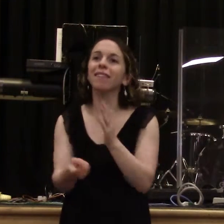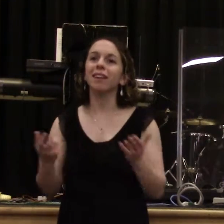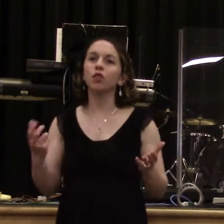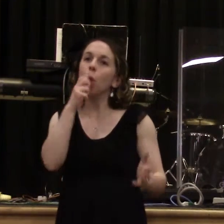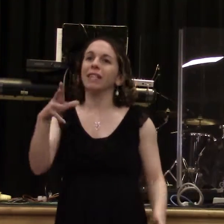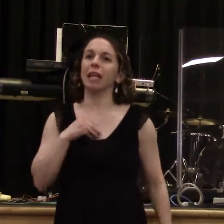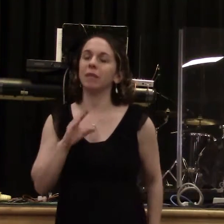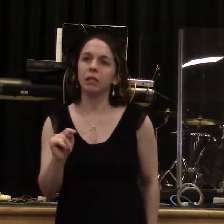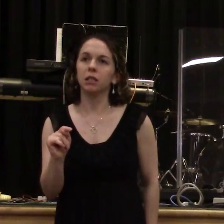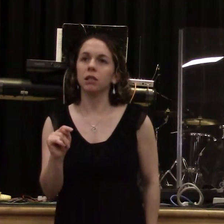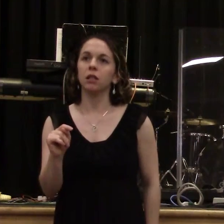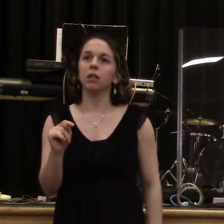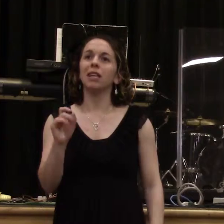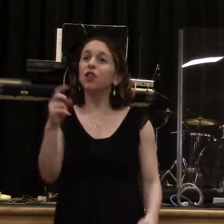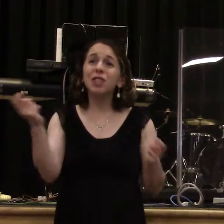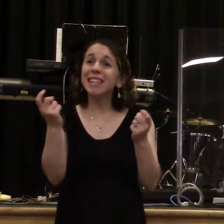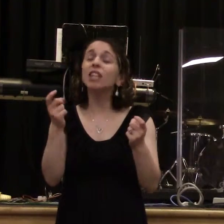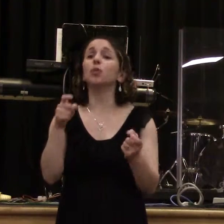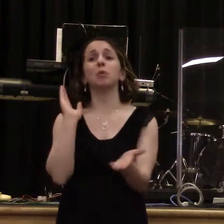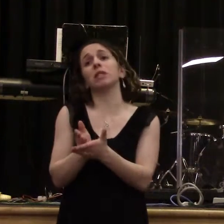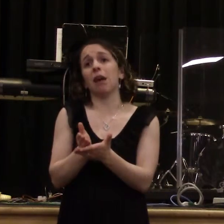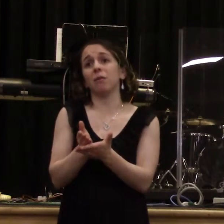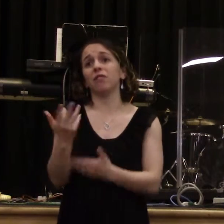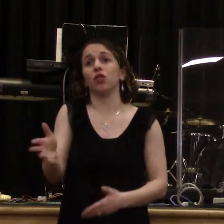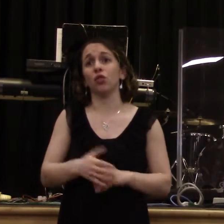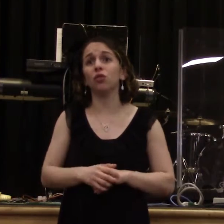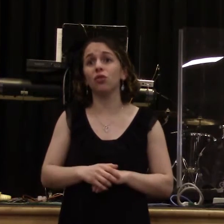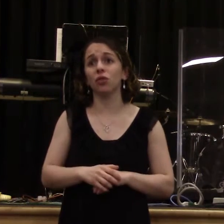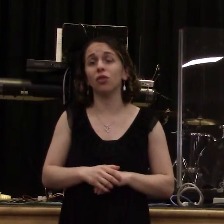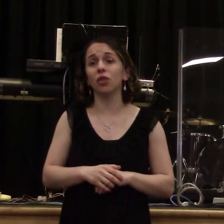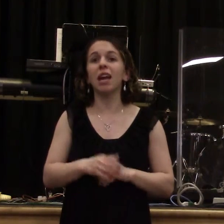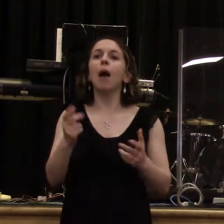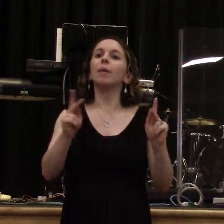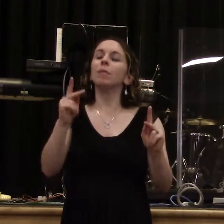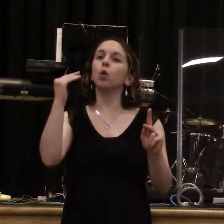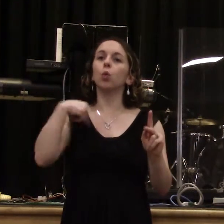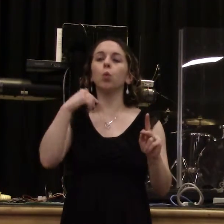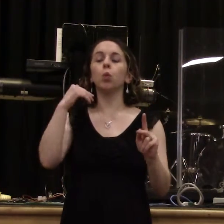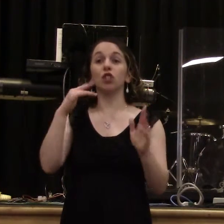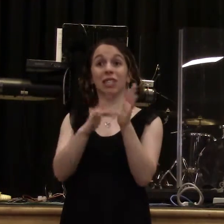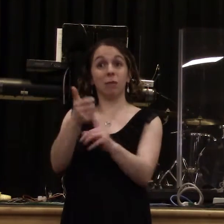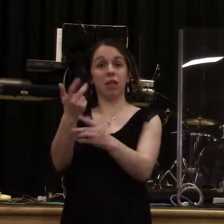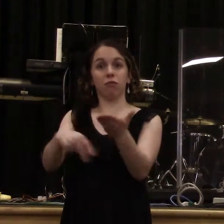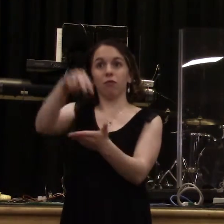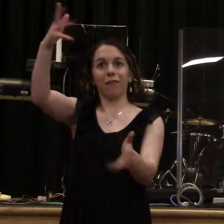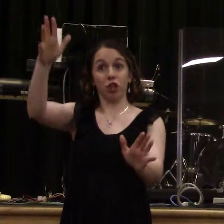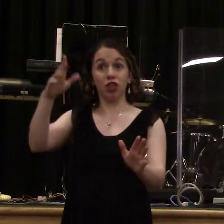Give me a heart that knows I can be victorious in Christ. How many people know we serve a resurrected king? Amen. You have.